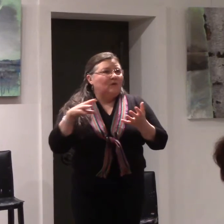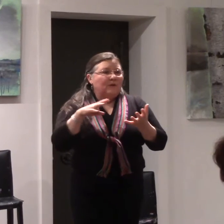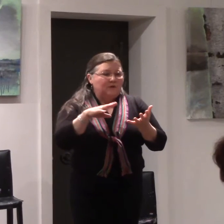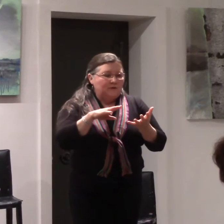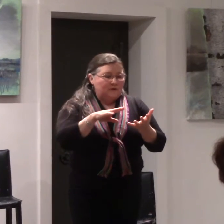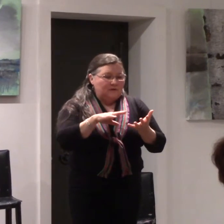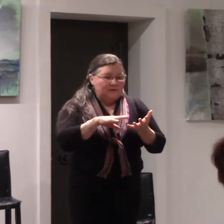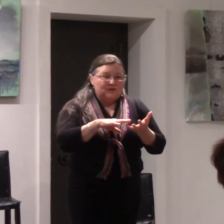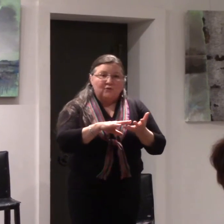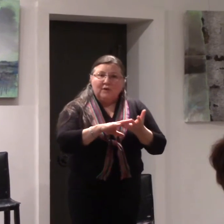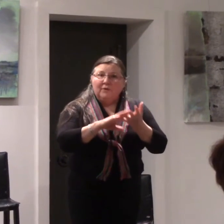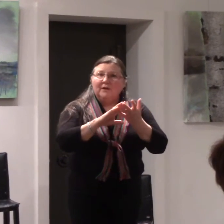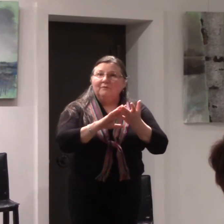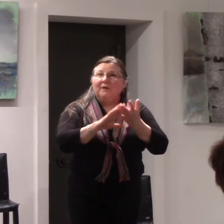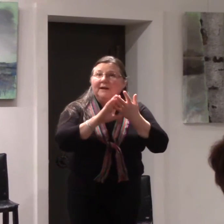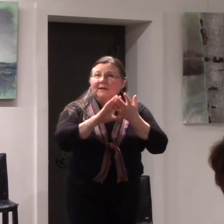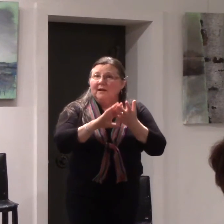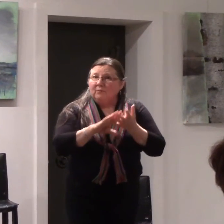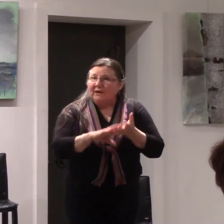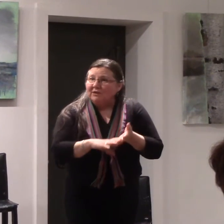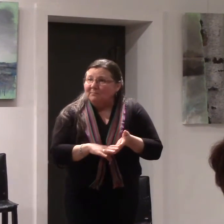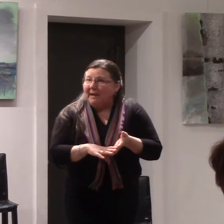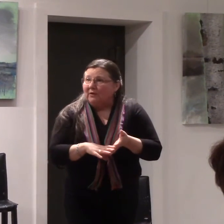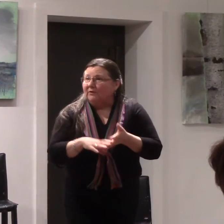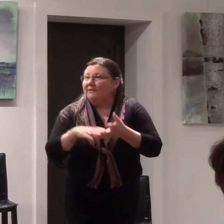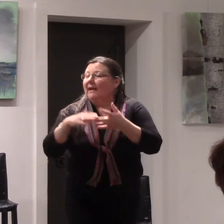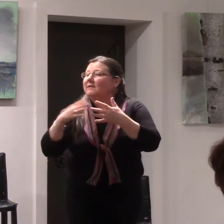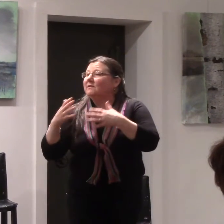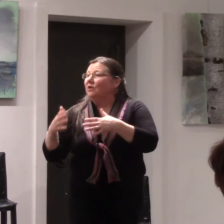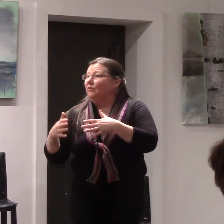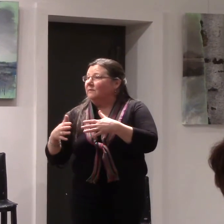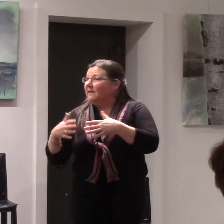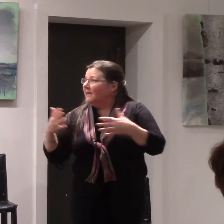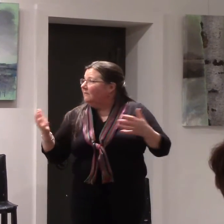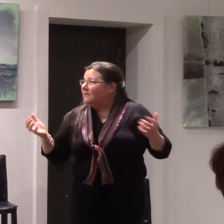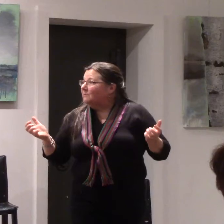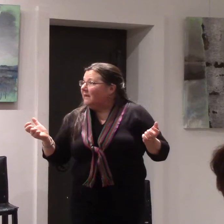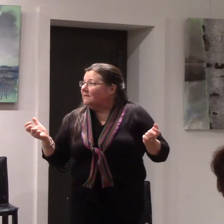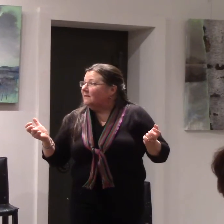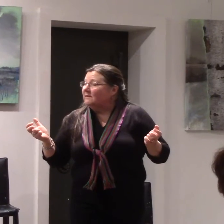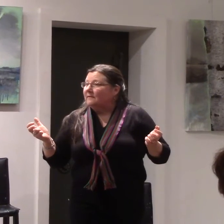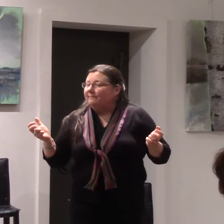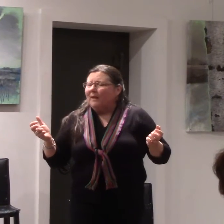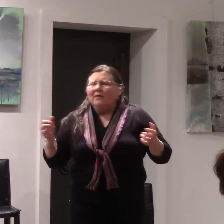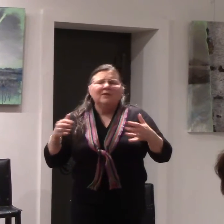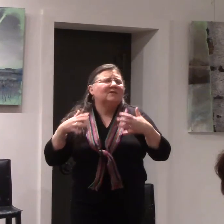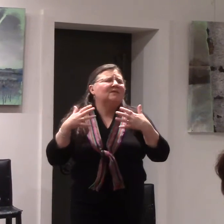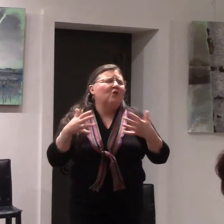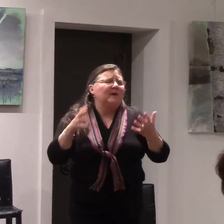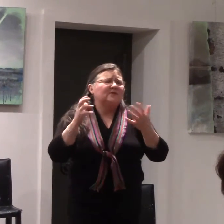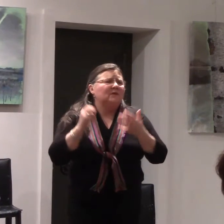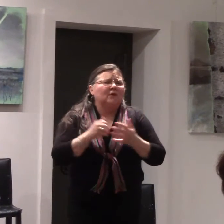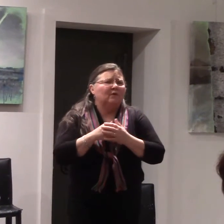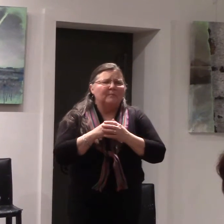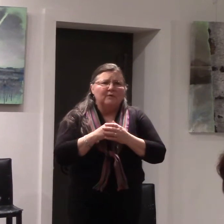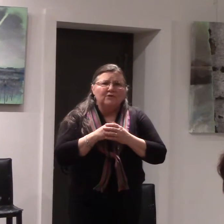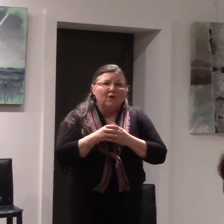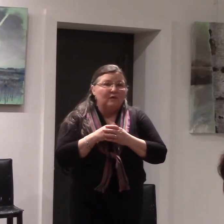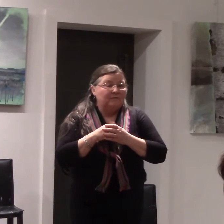They show you where you can find precious metals and stones and even spices. There's so much to learn about geography.